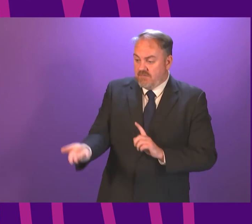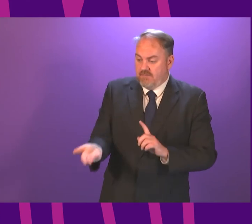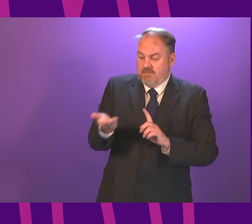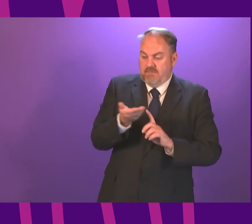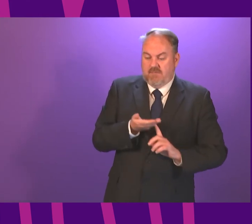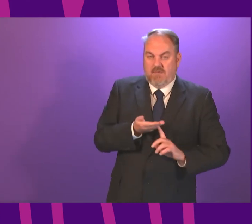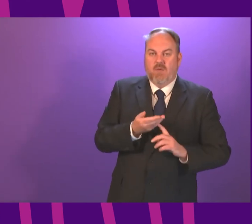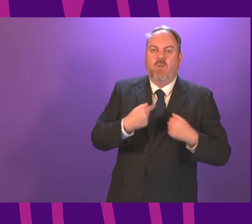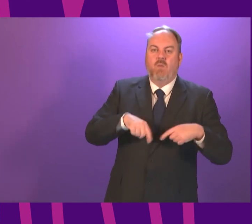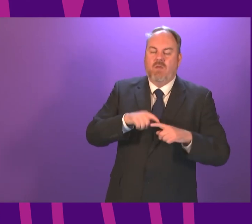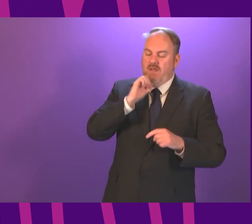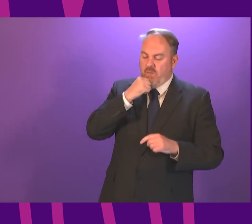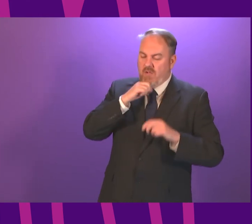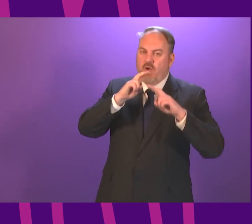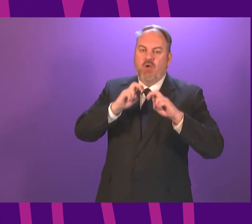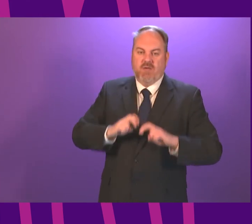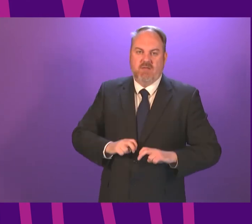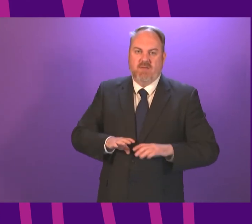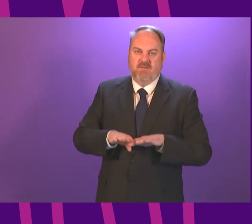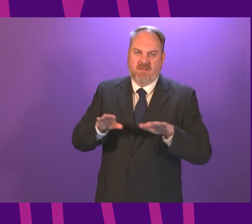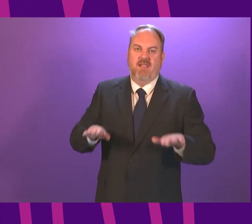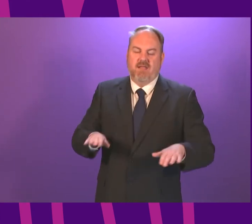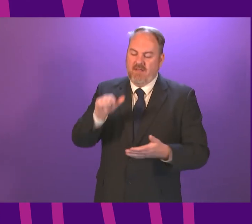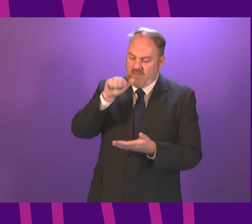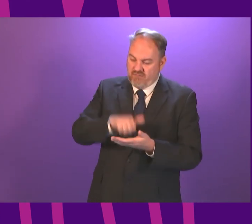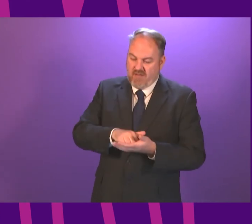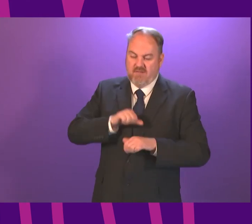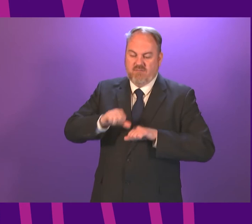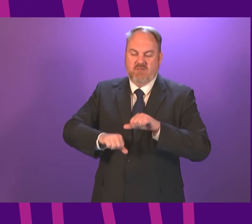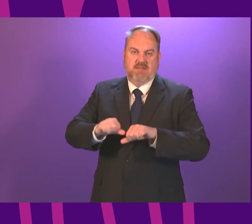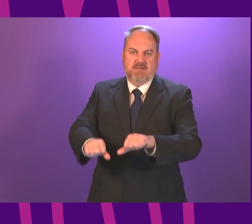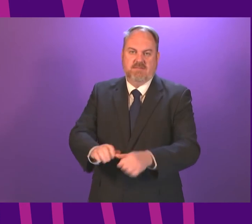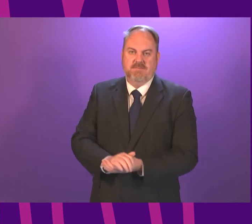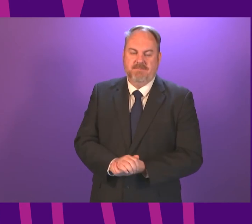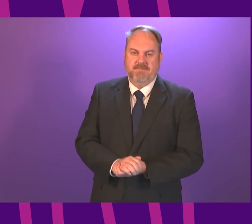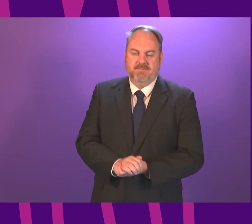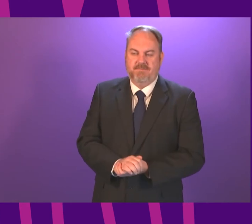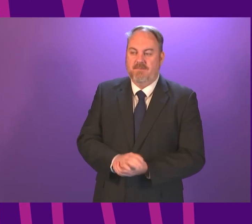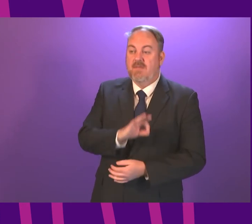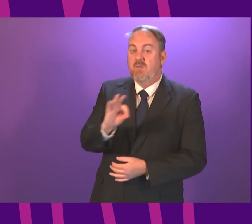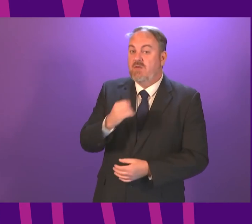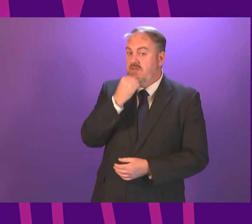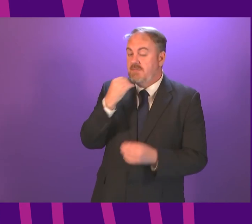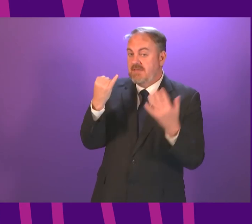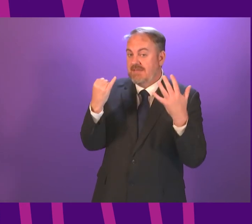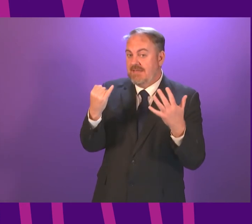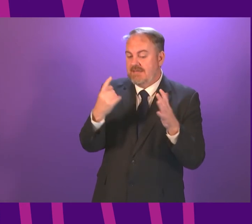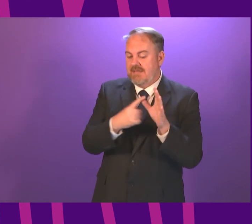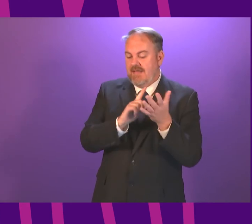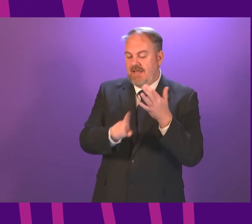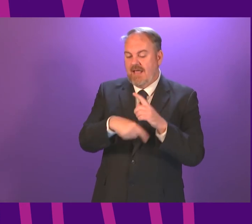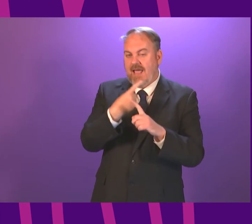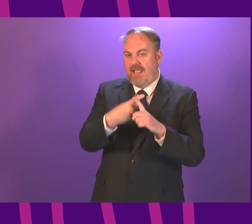be treated and dealt with in all of the appropriate processes. Question number six, Alex Rowley.